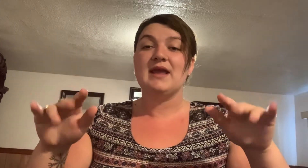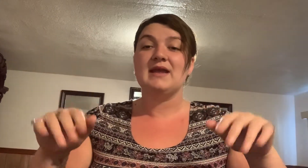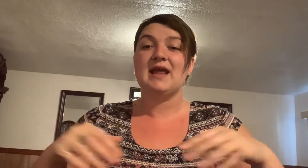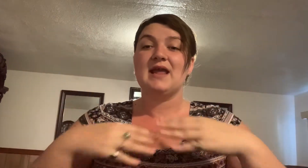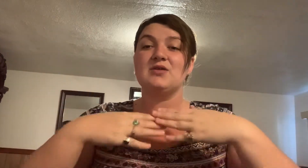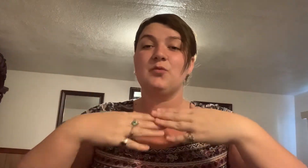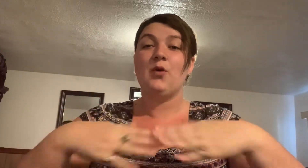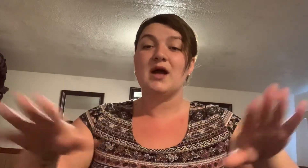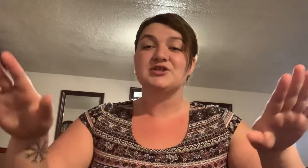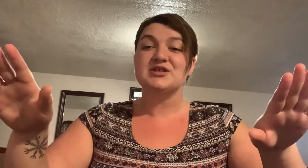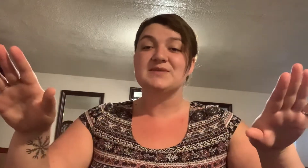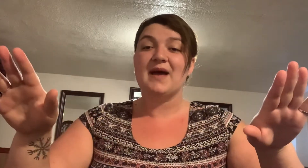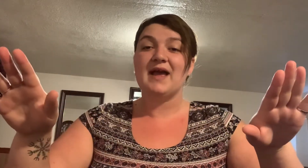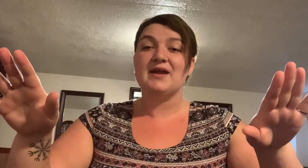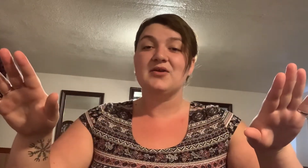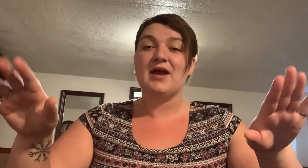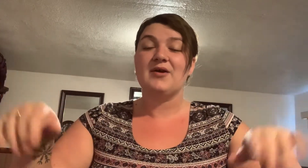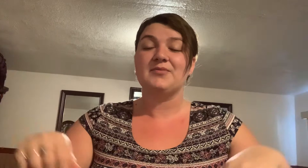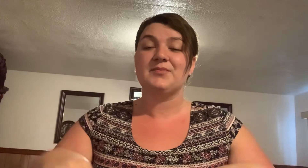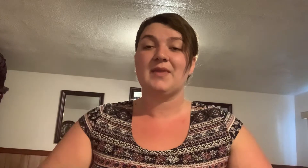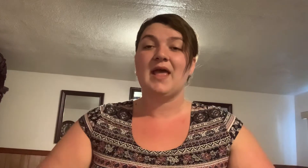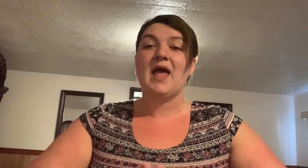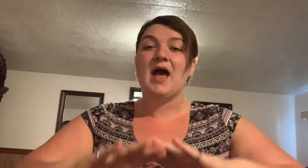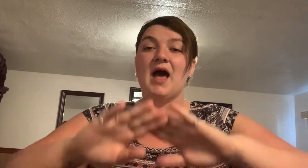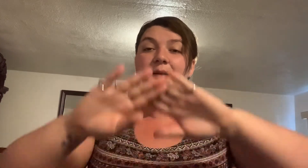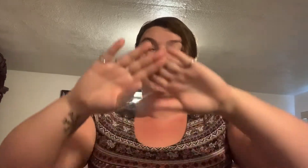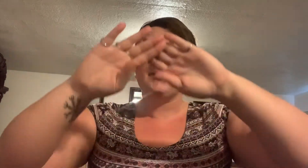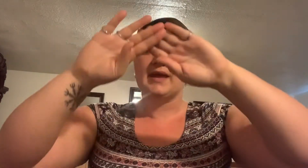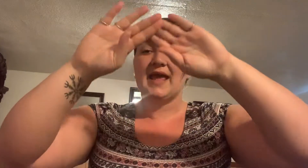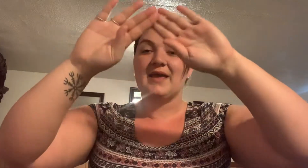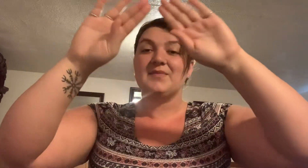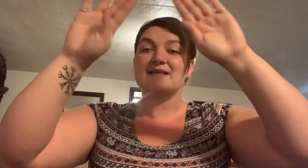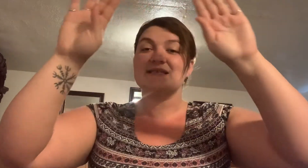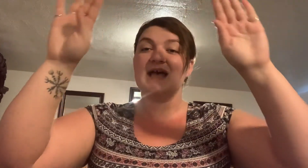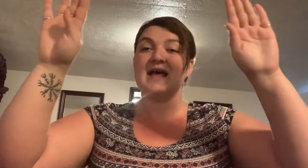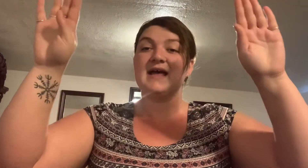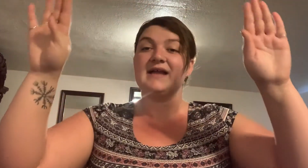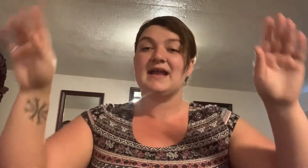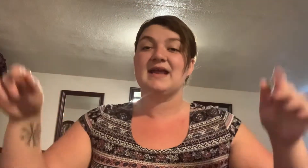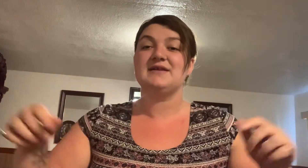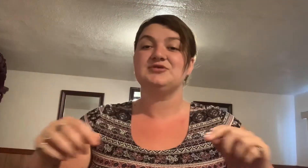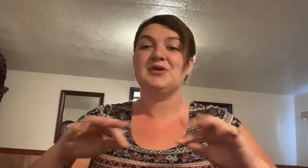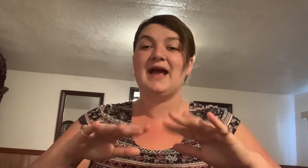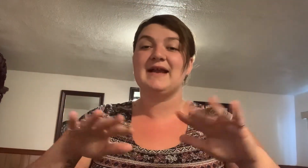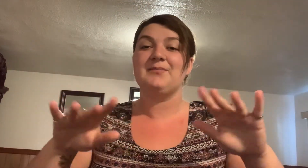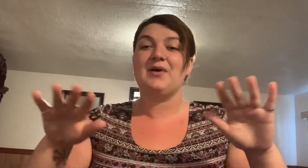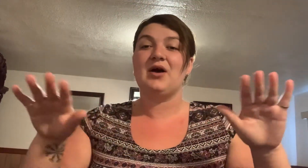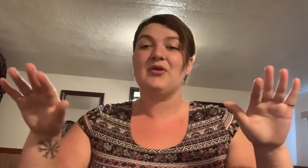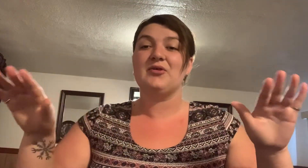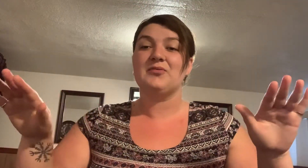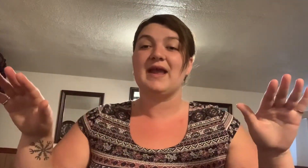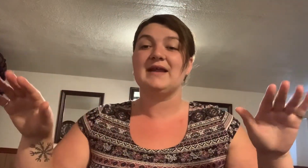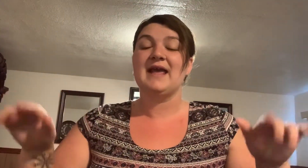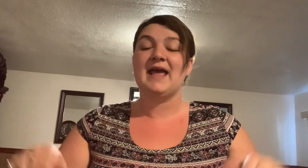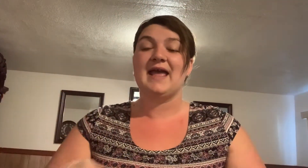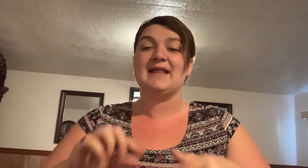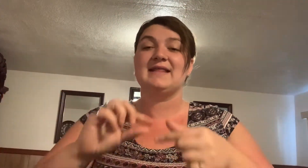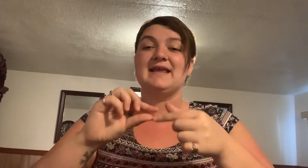and washed the spider out. Up came the sun and dried up all the rain and the